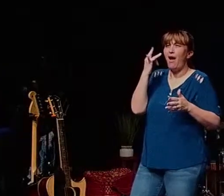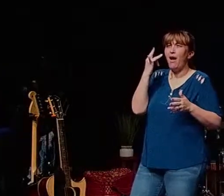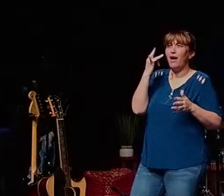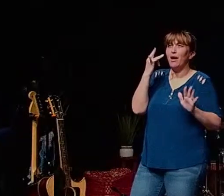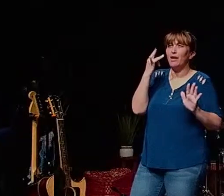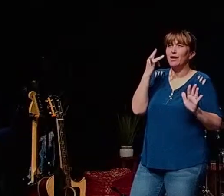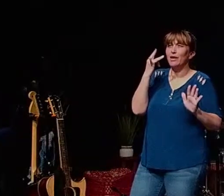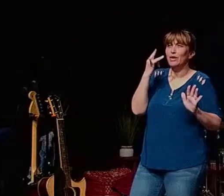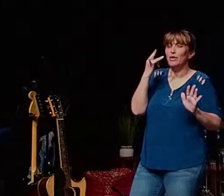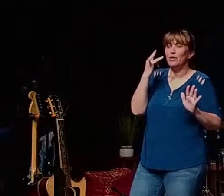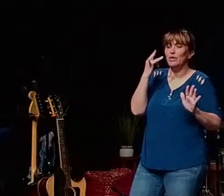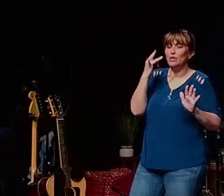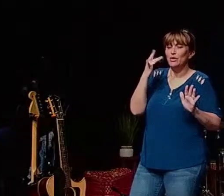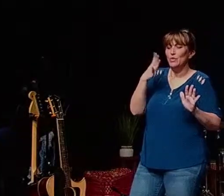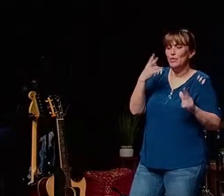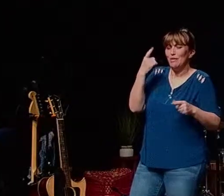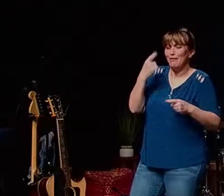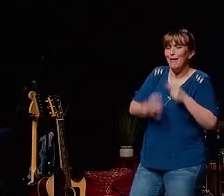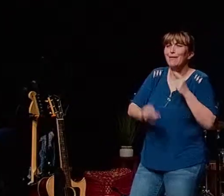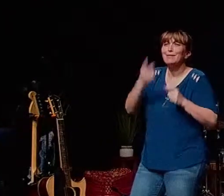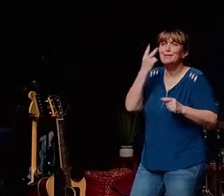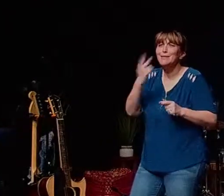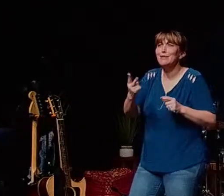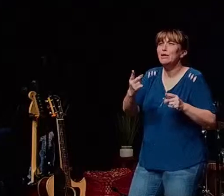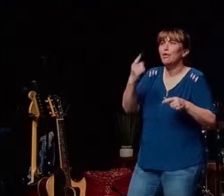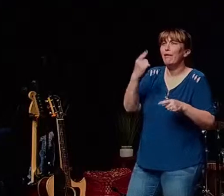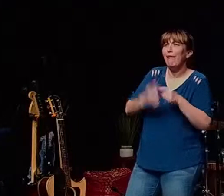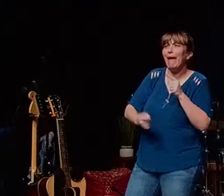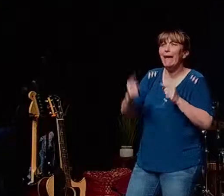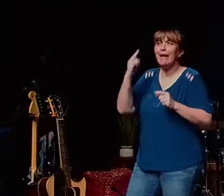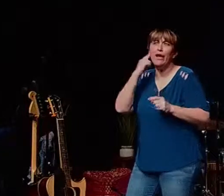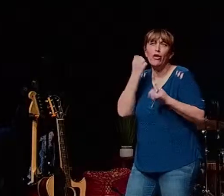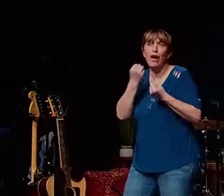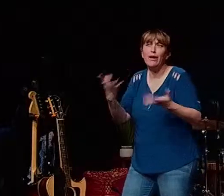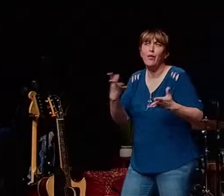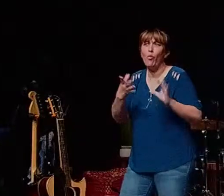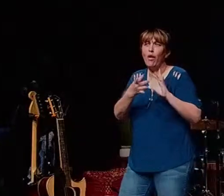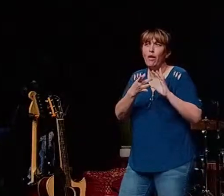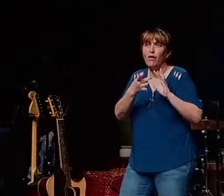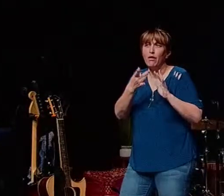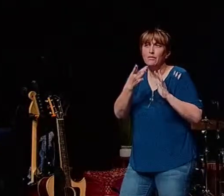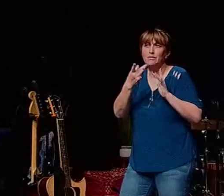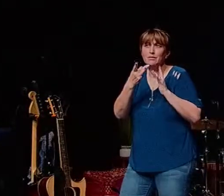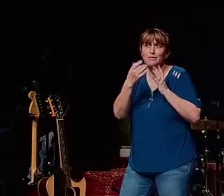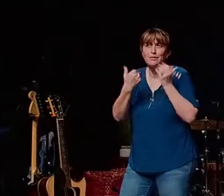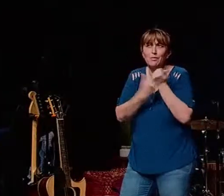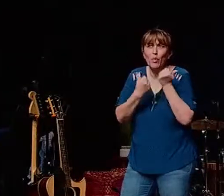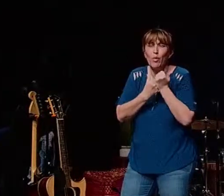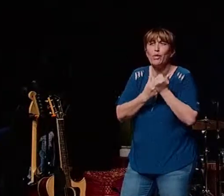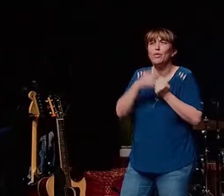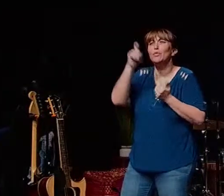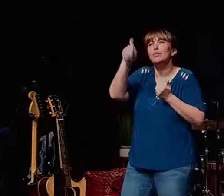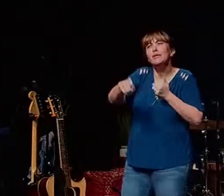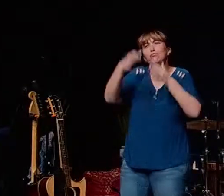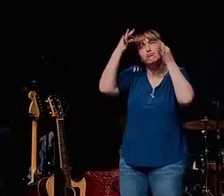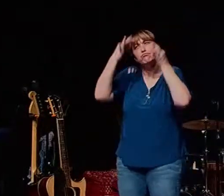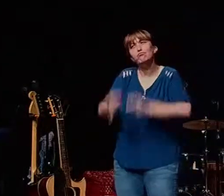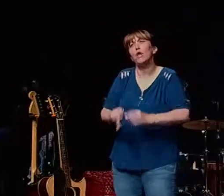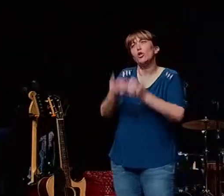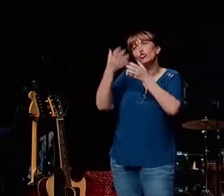deaf and and you can't see and you don't know where to go therefore you need to choose to trust somebody